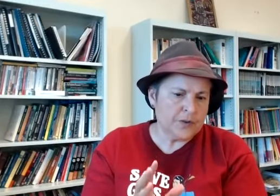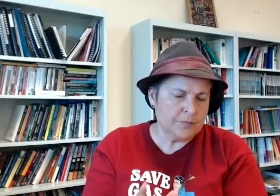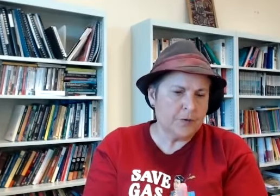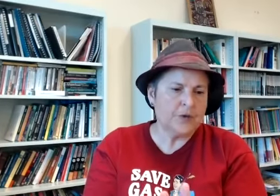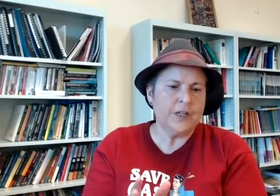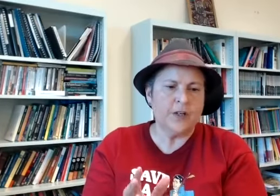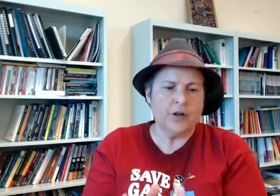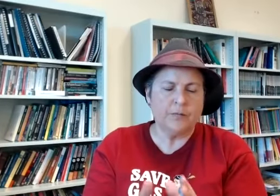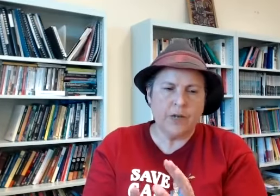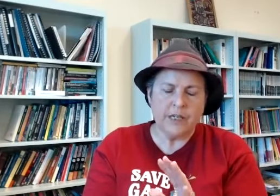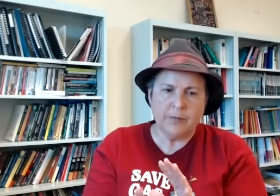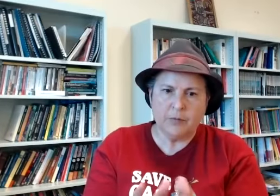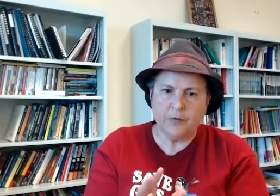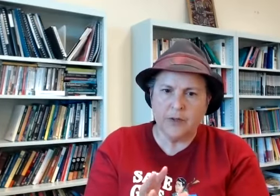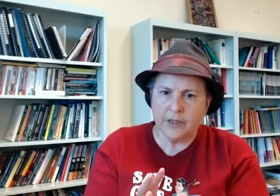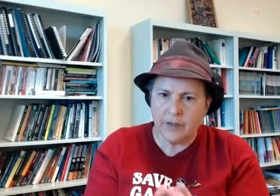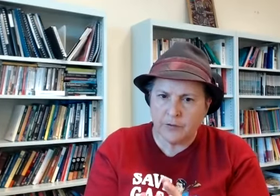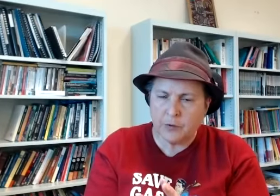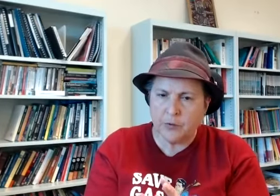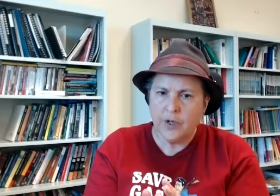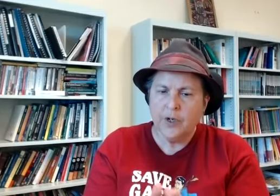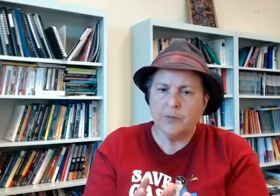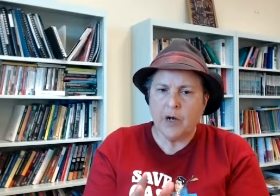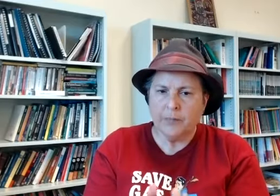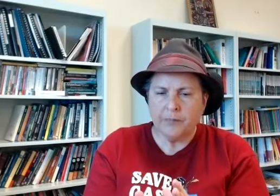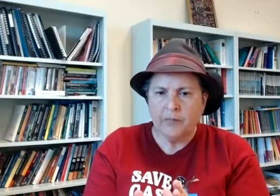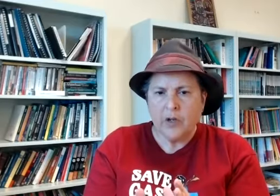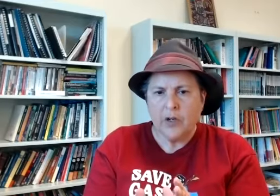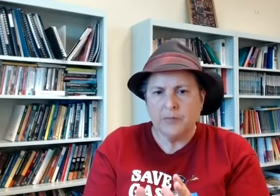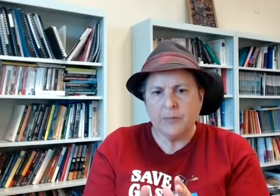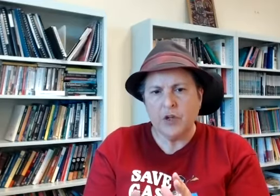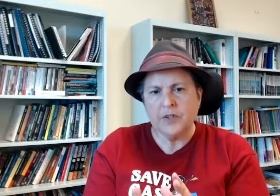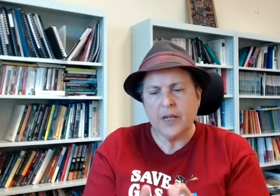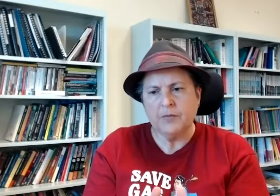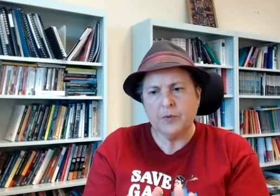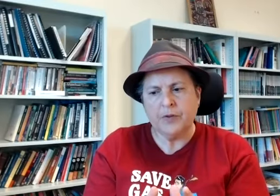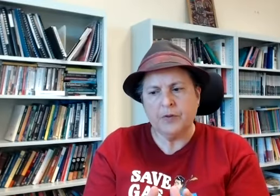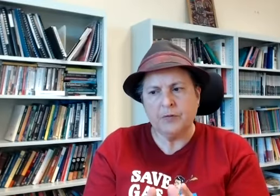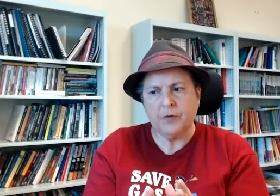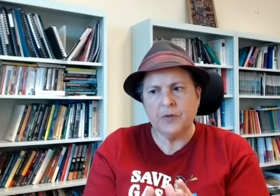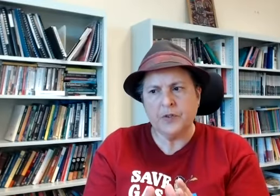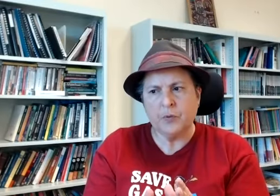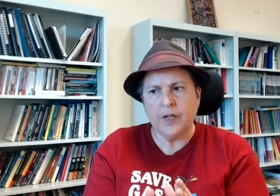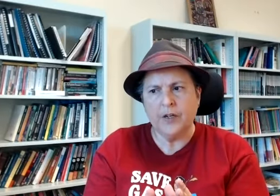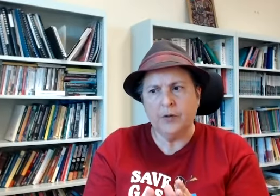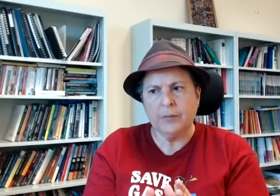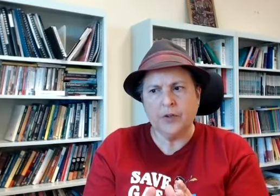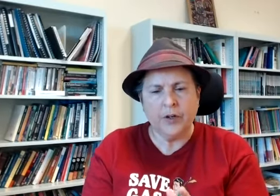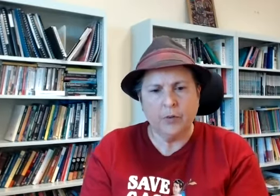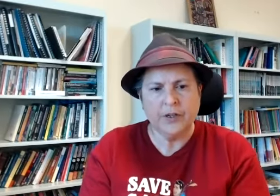subverting kind of making people feel uncomfortable um and sometimes that happens with performances where you know people don't know when to